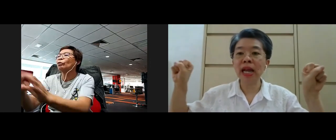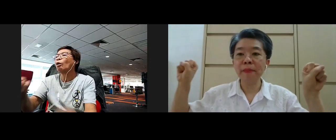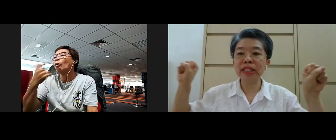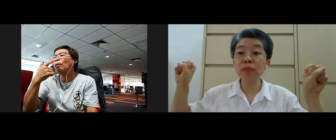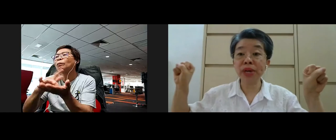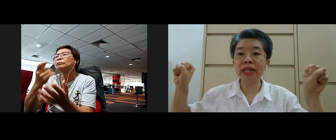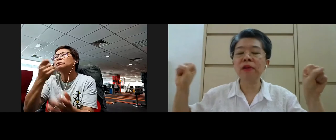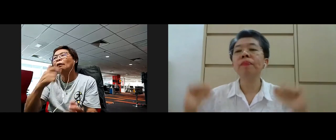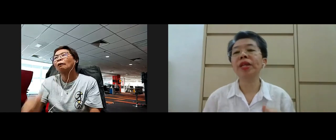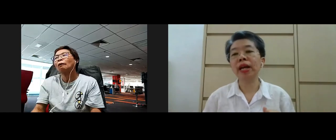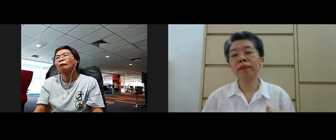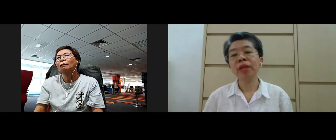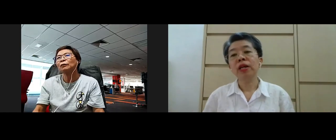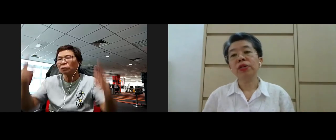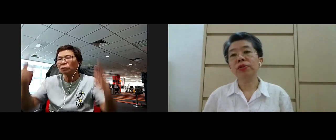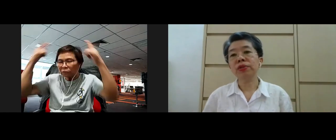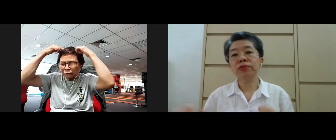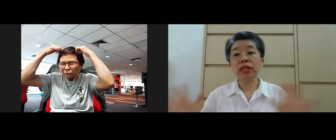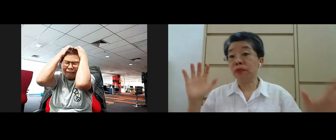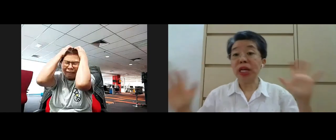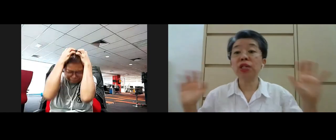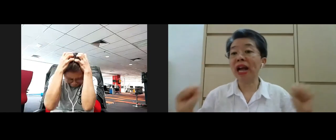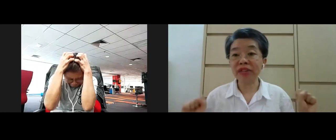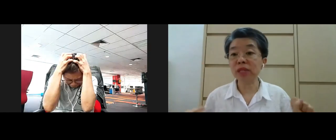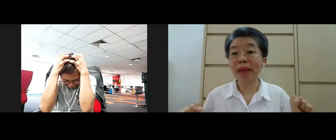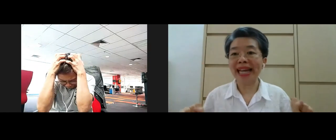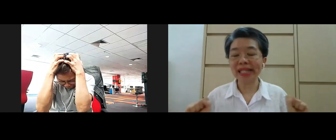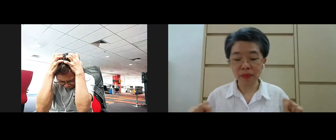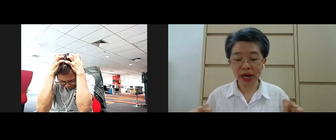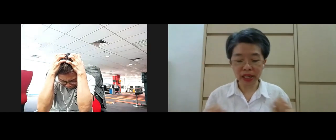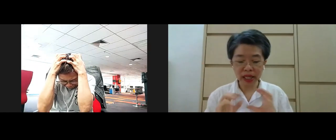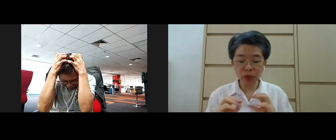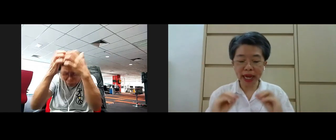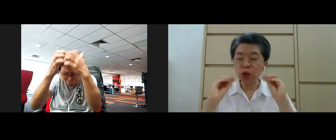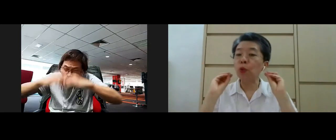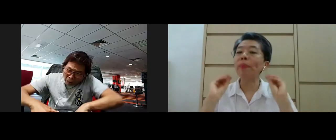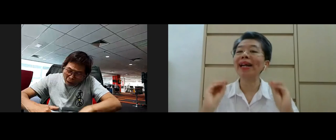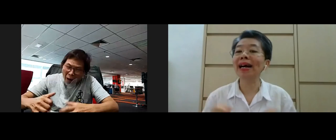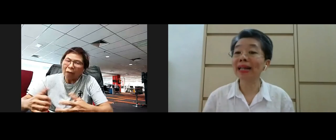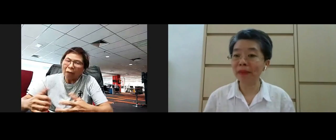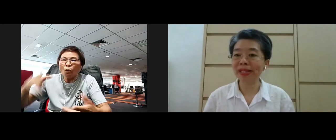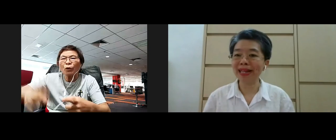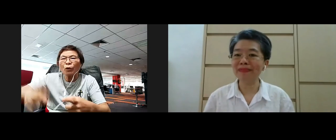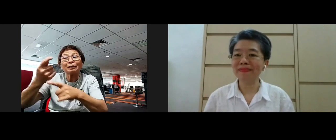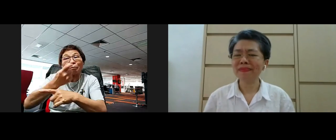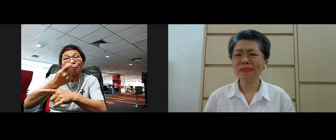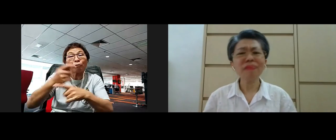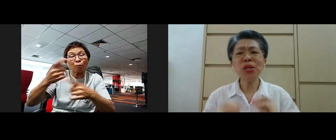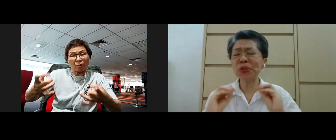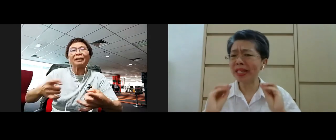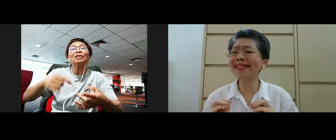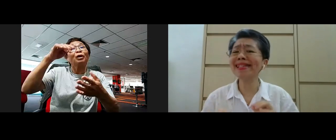mental breakdown yeah so we need to have this balance in practice that's why UPEKA comes in